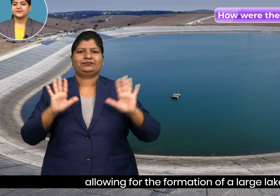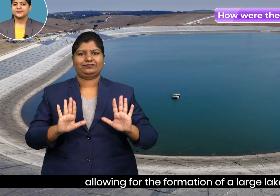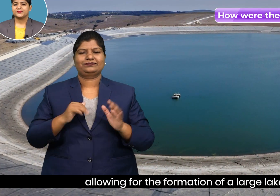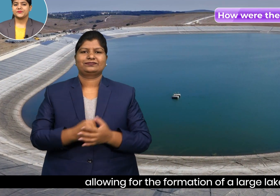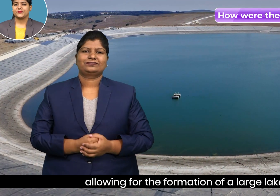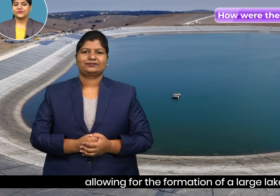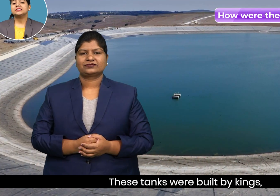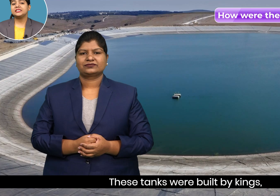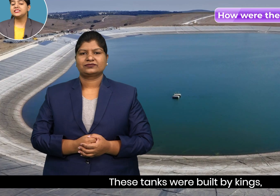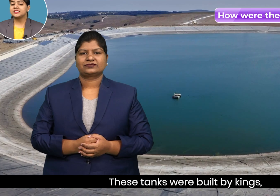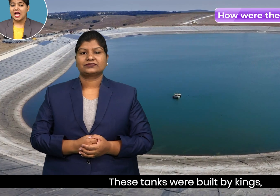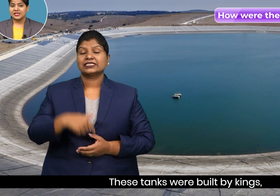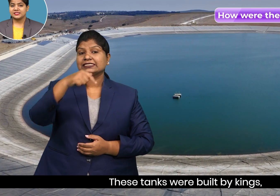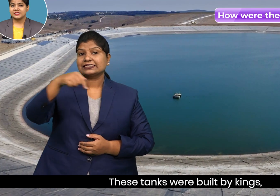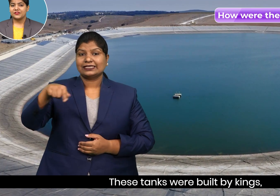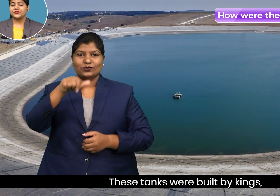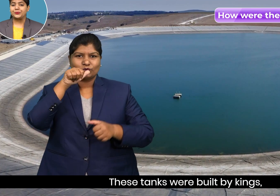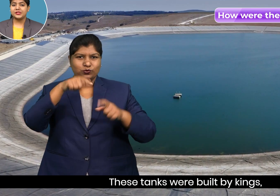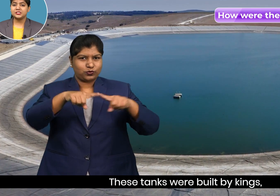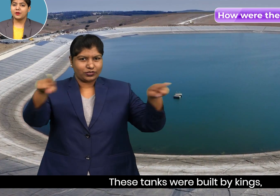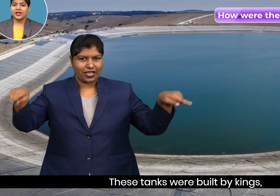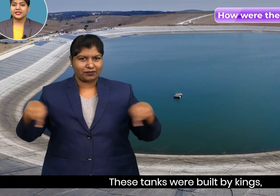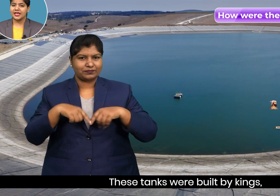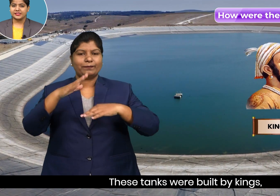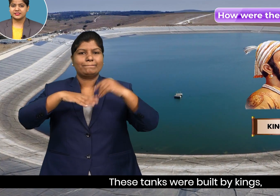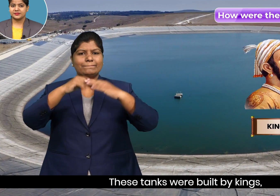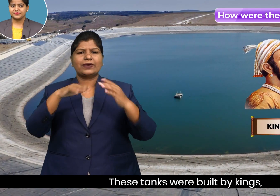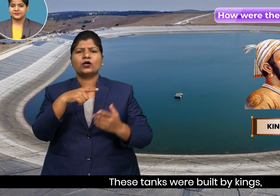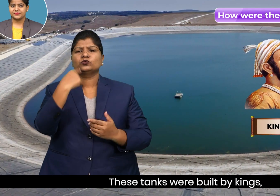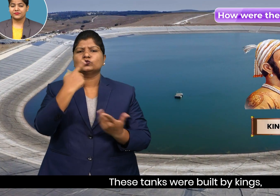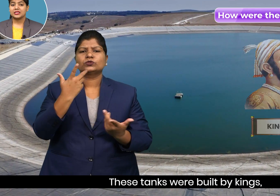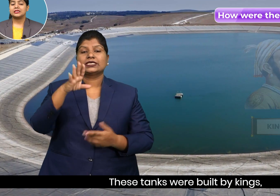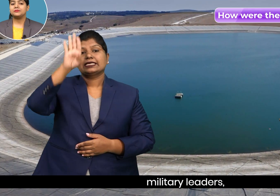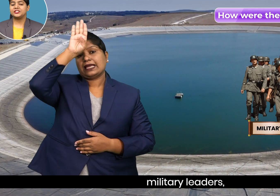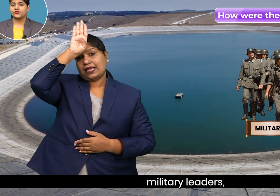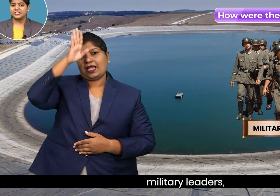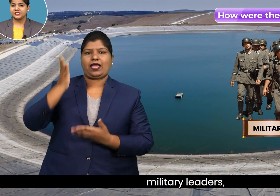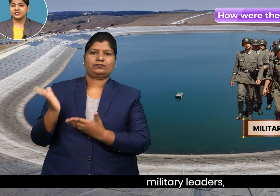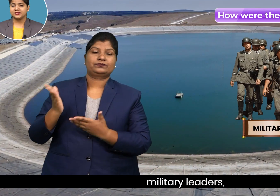these tanks were built by Kings military leaders